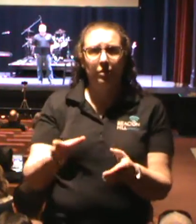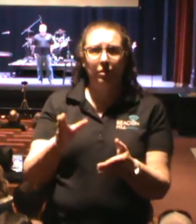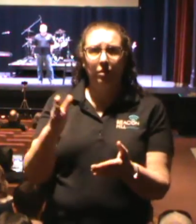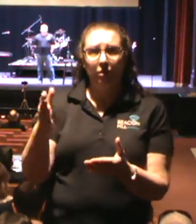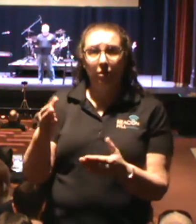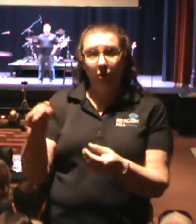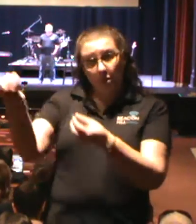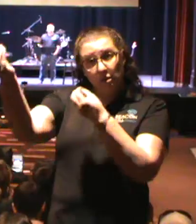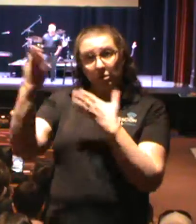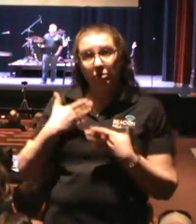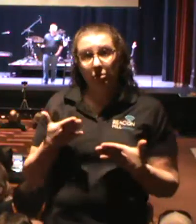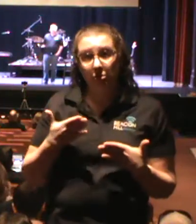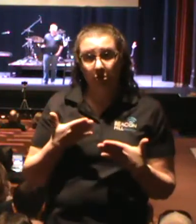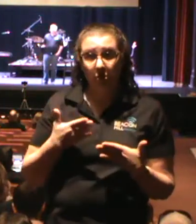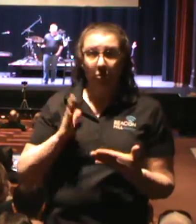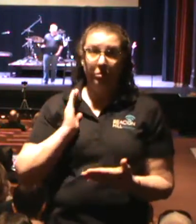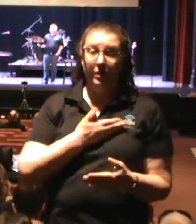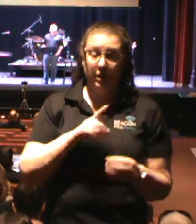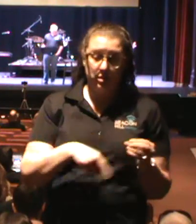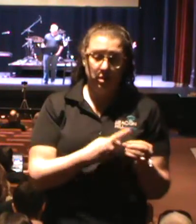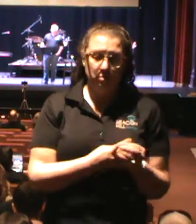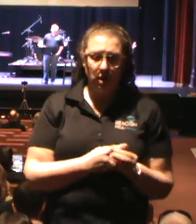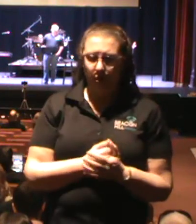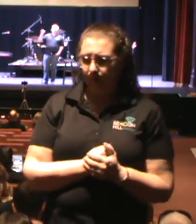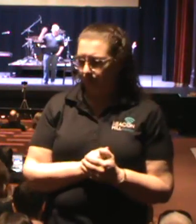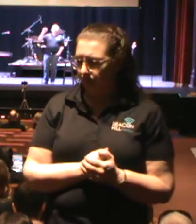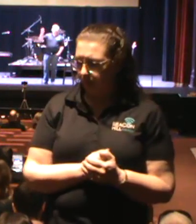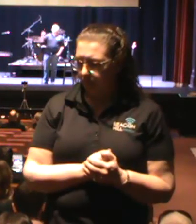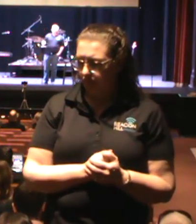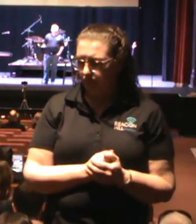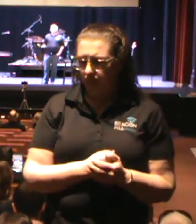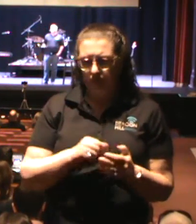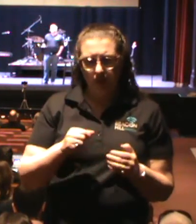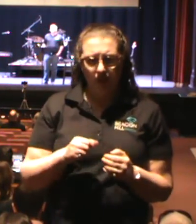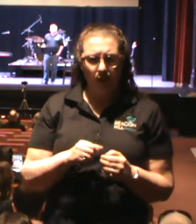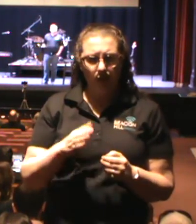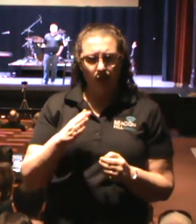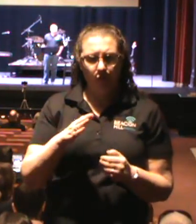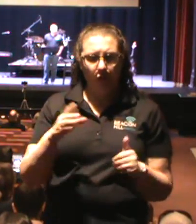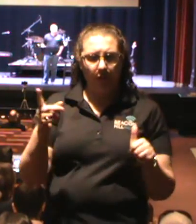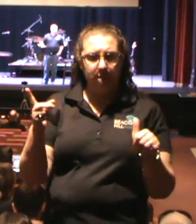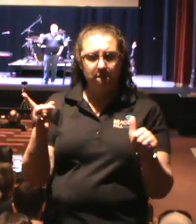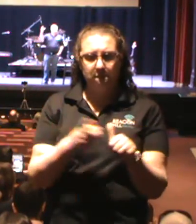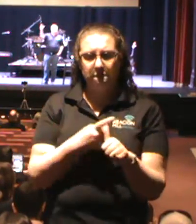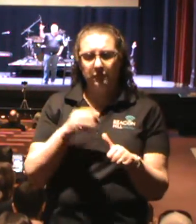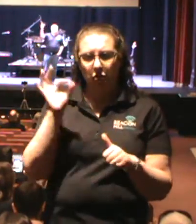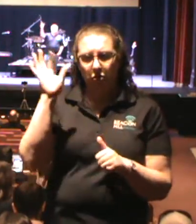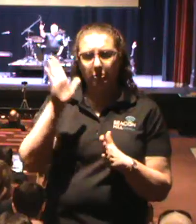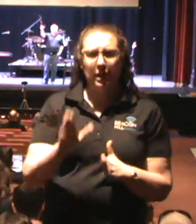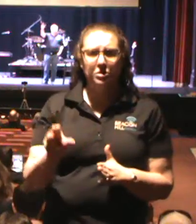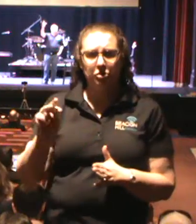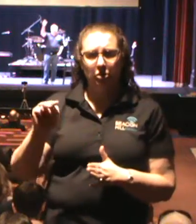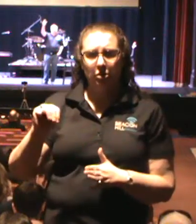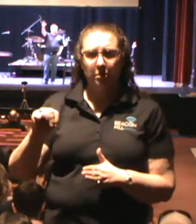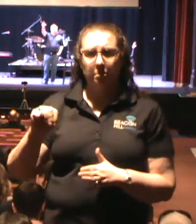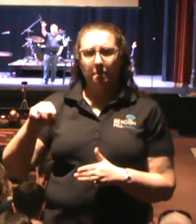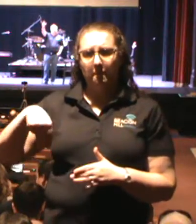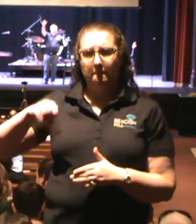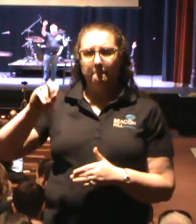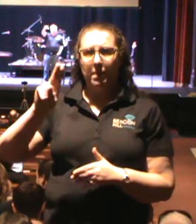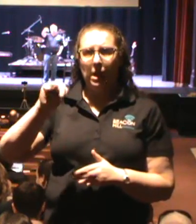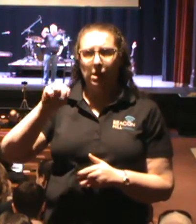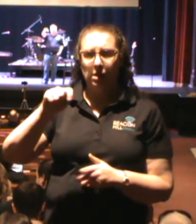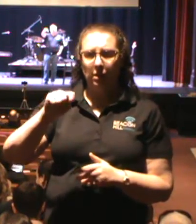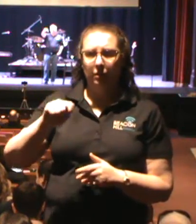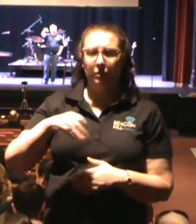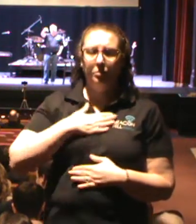Pastor Julian Yule. He started with the first pastor of Mount Pleasant Baptist Church. They started in a tri-level across the